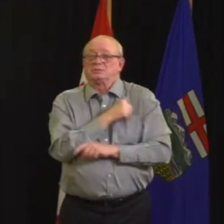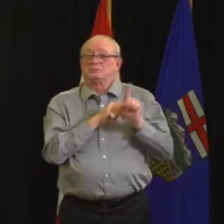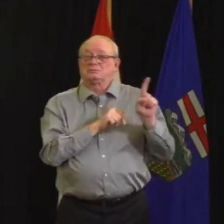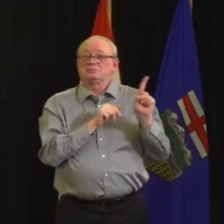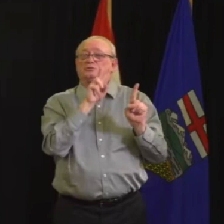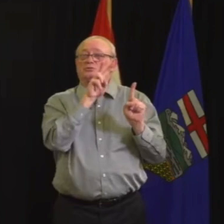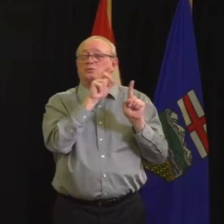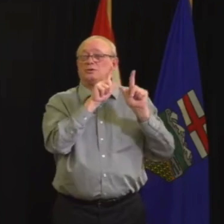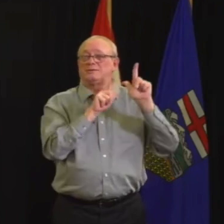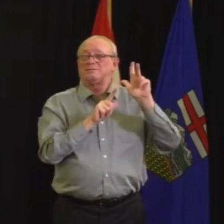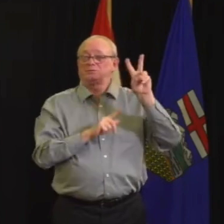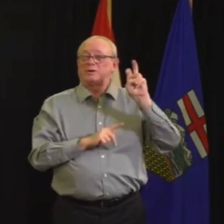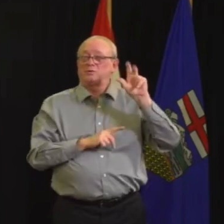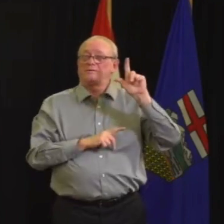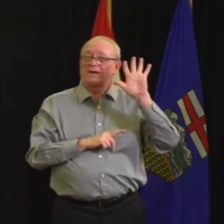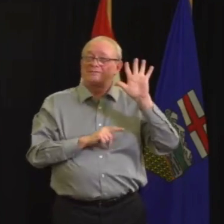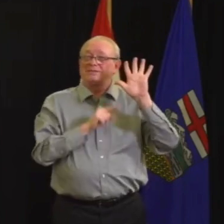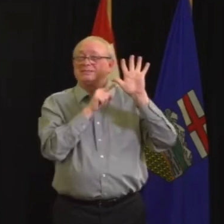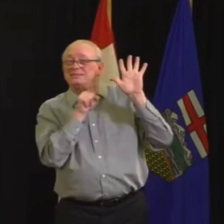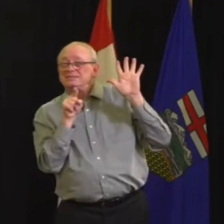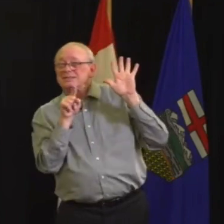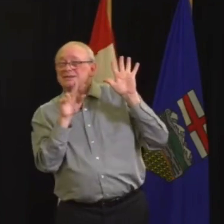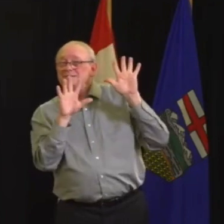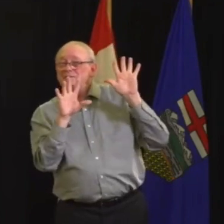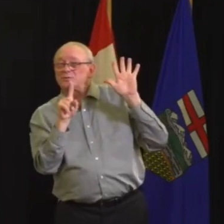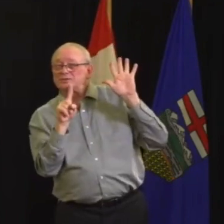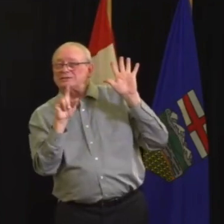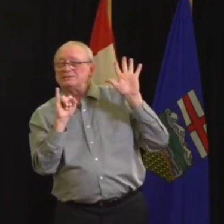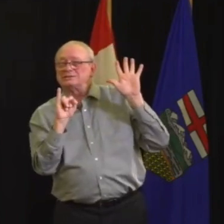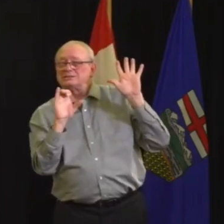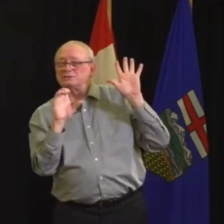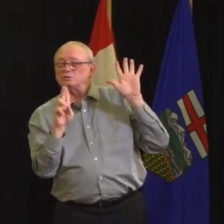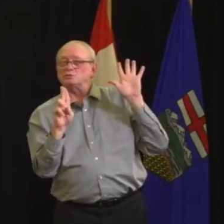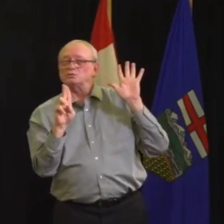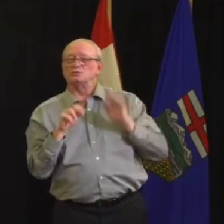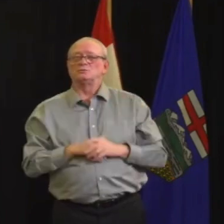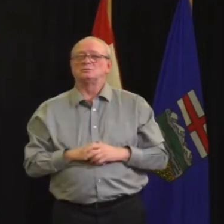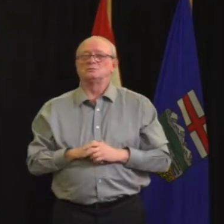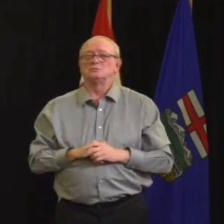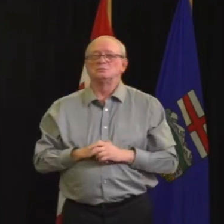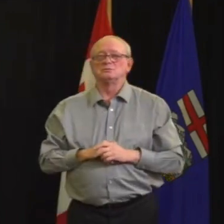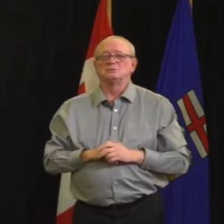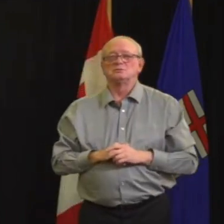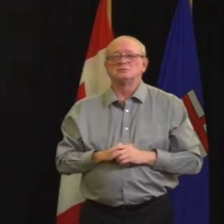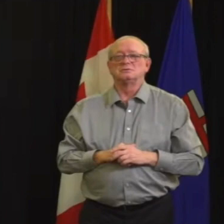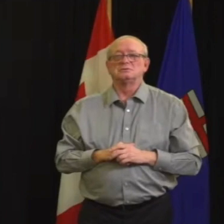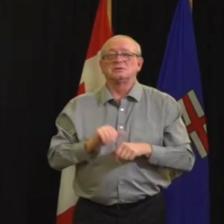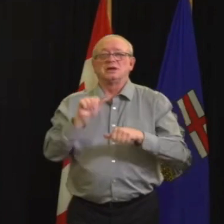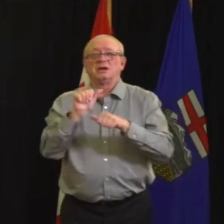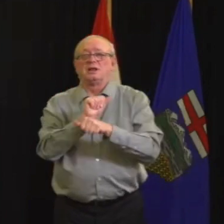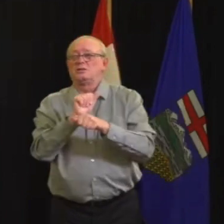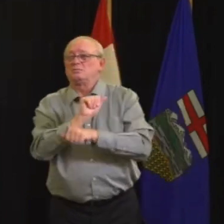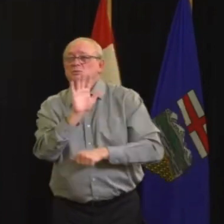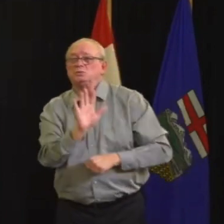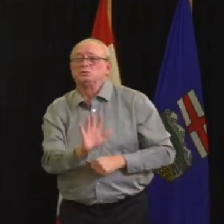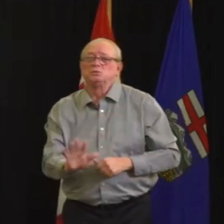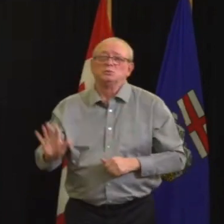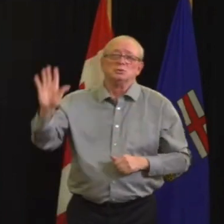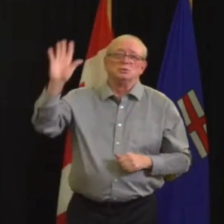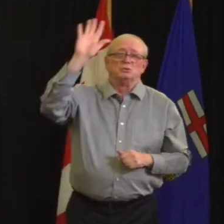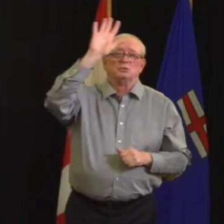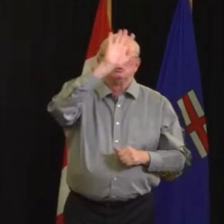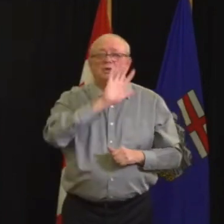When looking at all of our rural zones combined, we have crossed the threshold of 5% average daily hospital growth over two weeks.